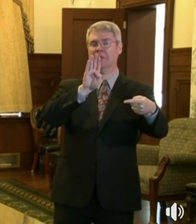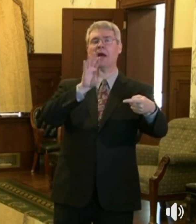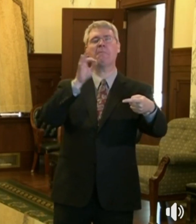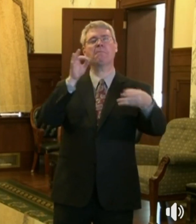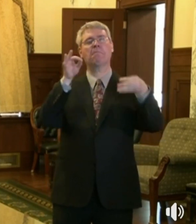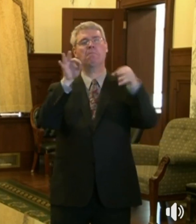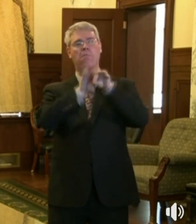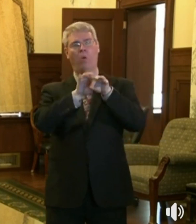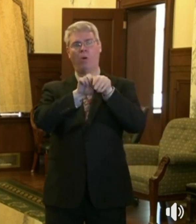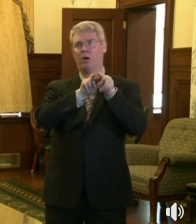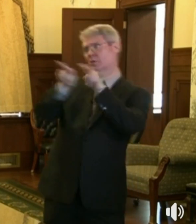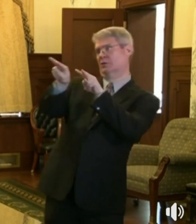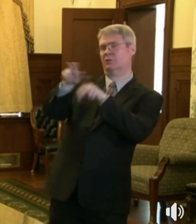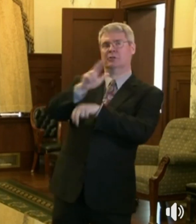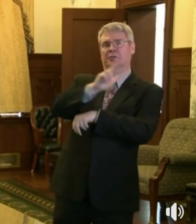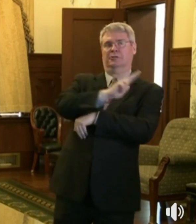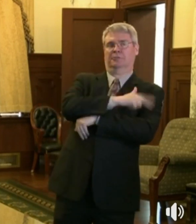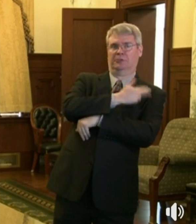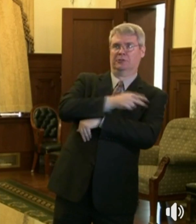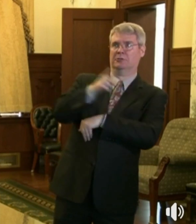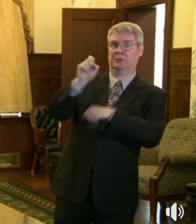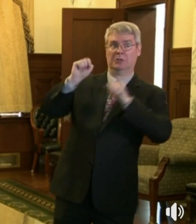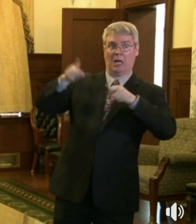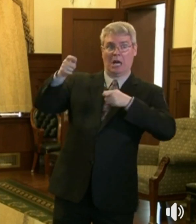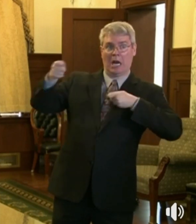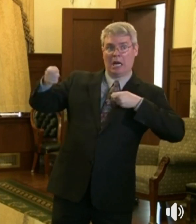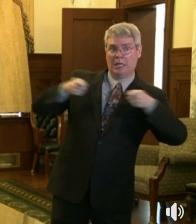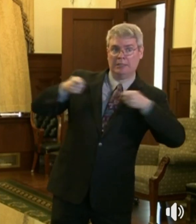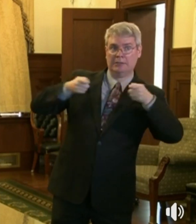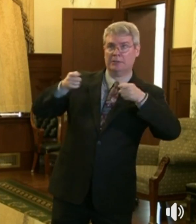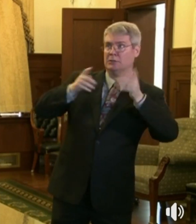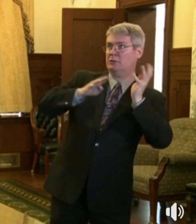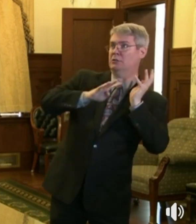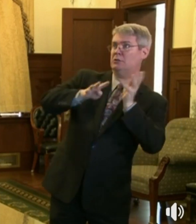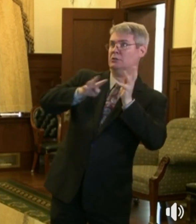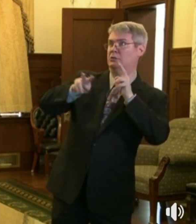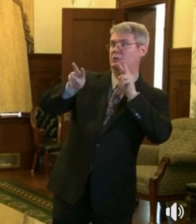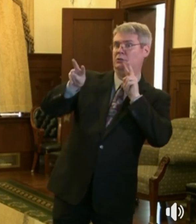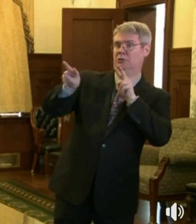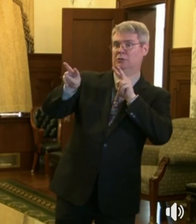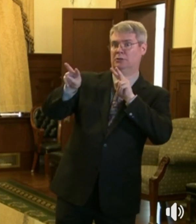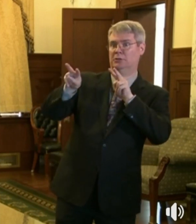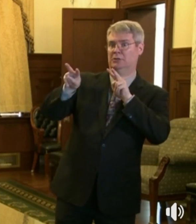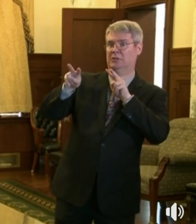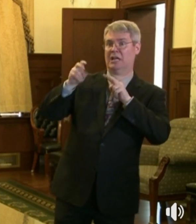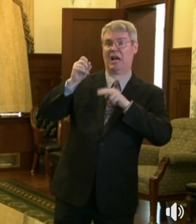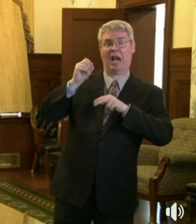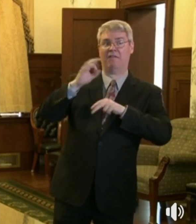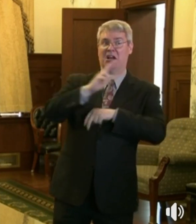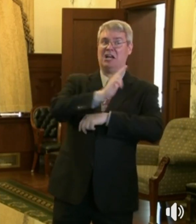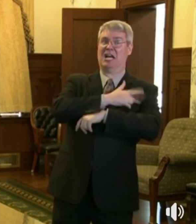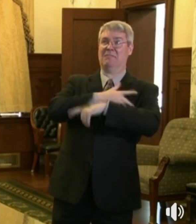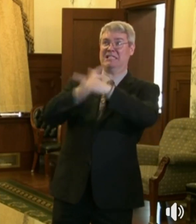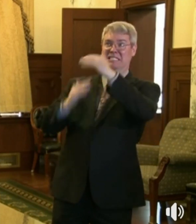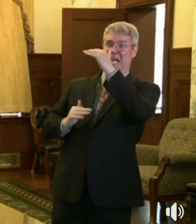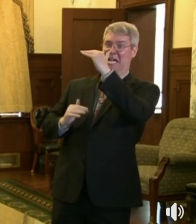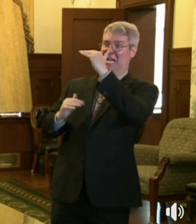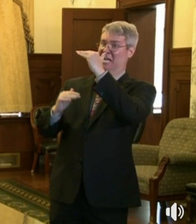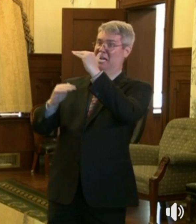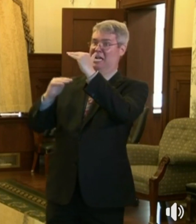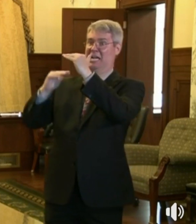consumer confidence. And more importantly, we'll put the people of Idaho at risk. But we were not going to return to normal